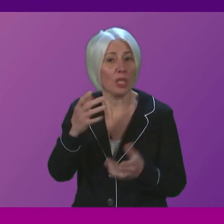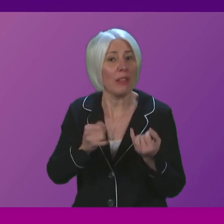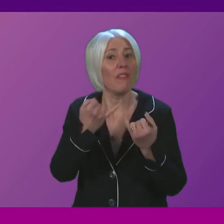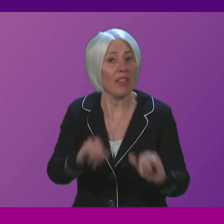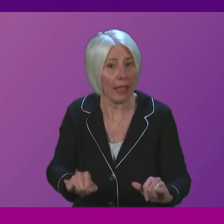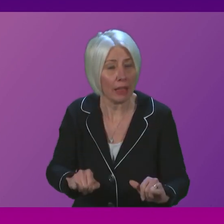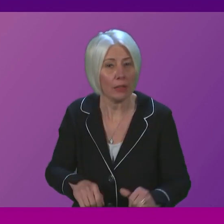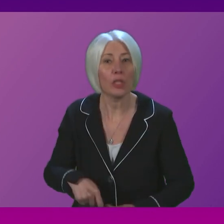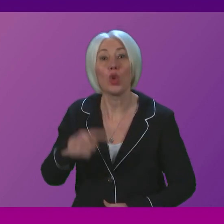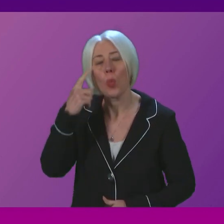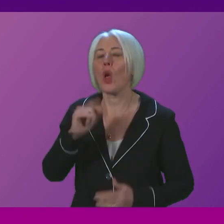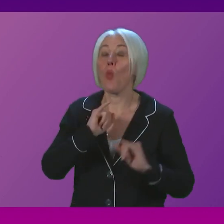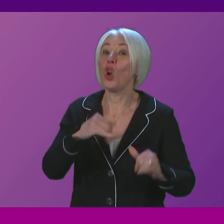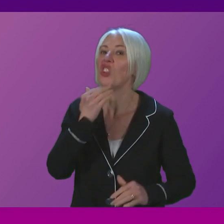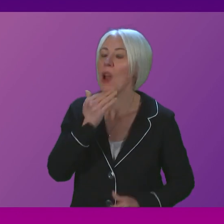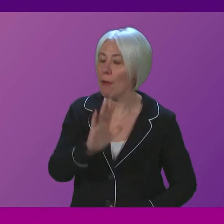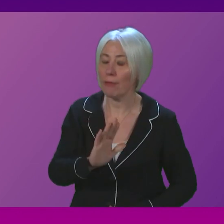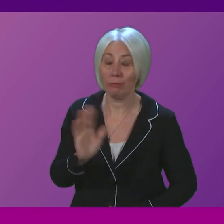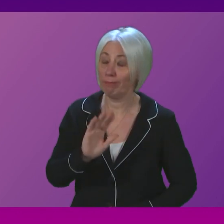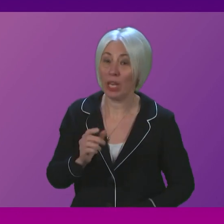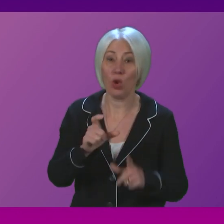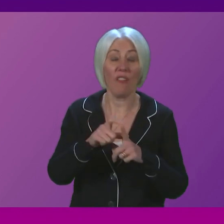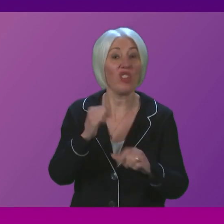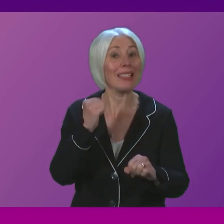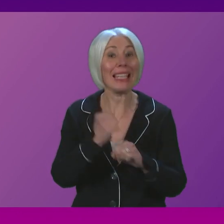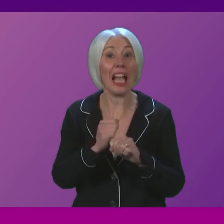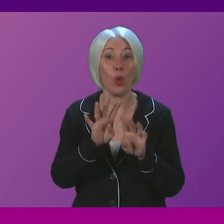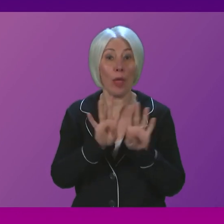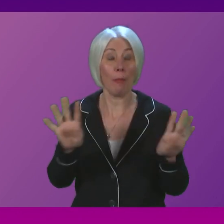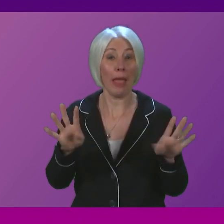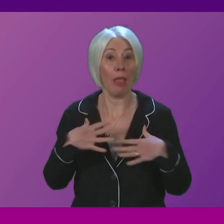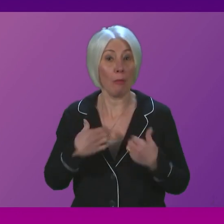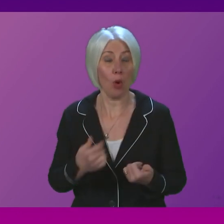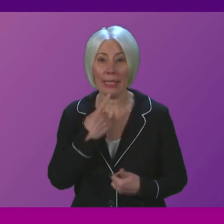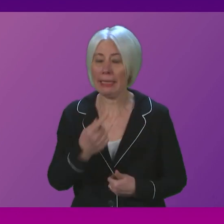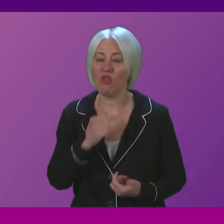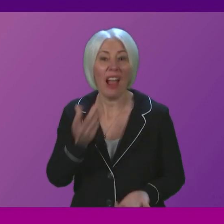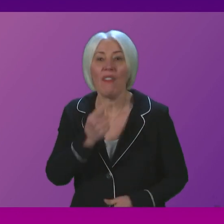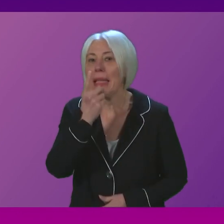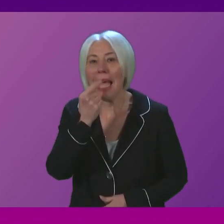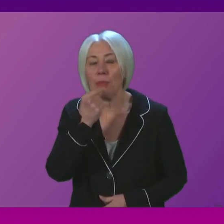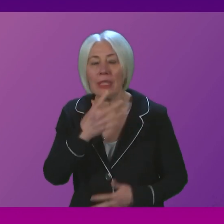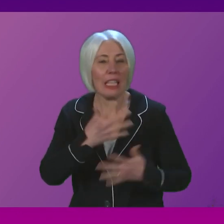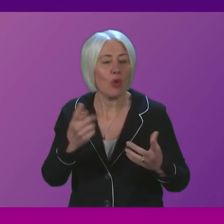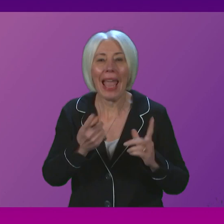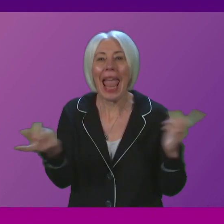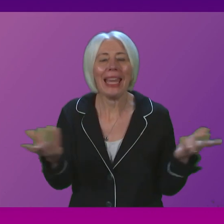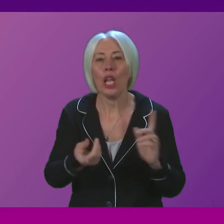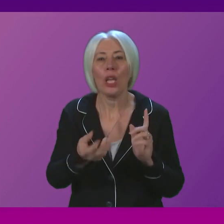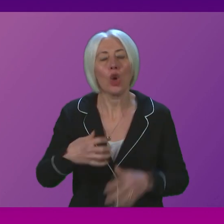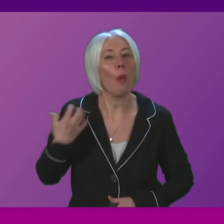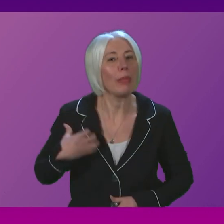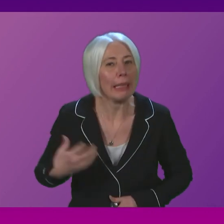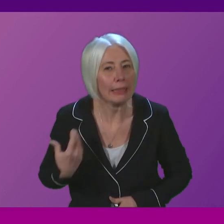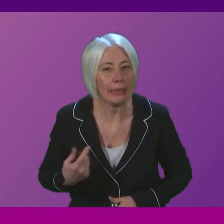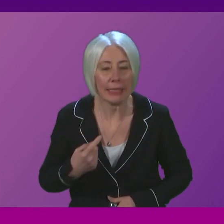seem that things could get any worse, the Health Board have now confirmed they don't even have the capacity to respond to complaints, telling patients that